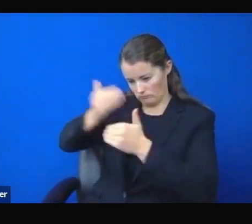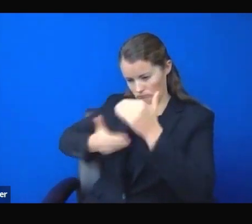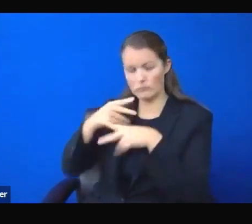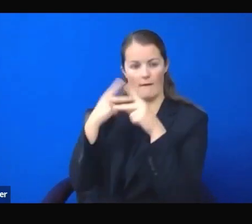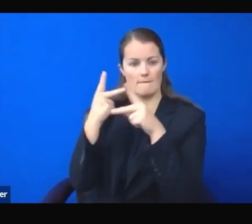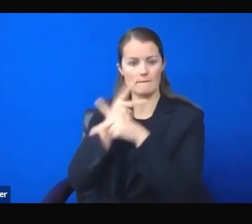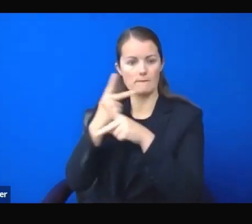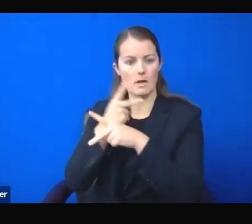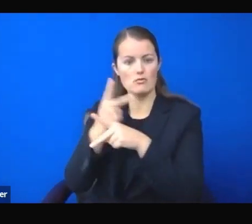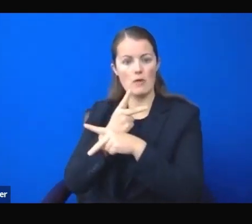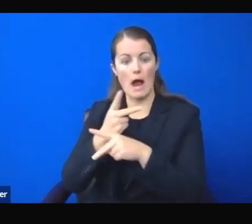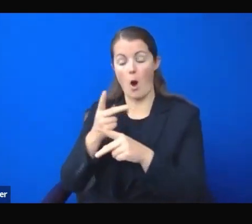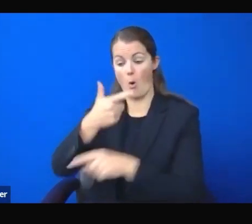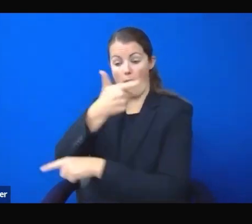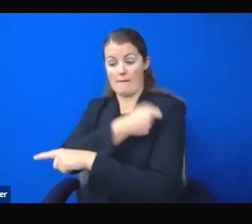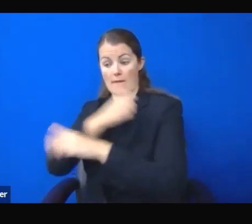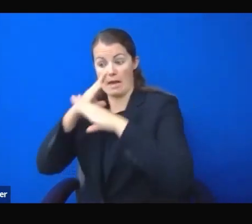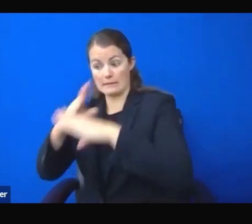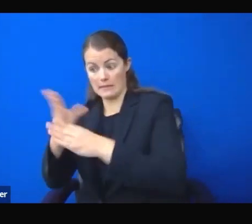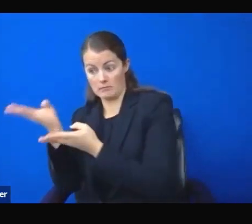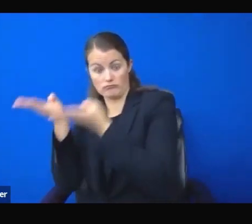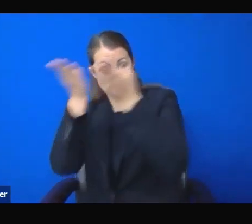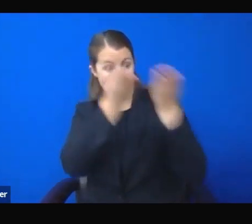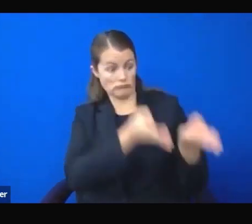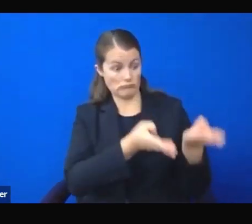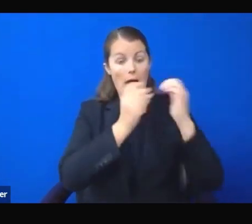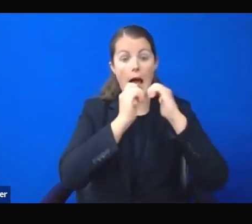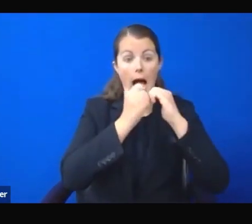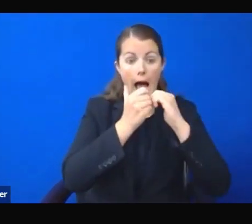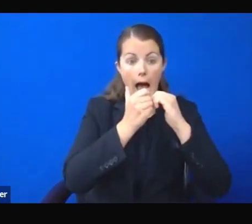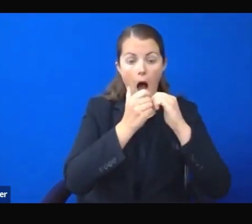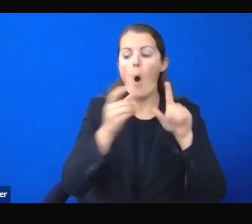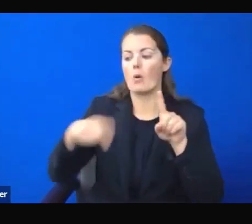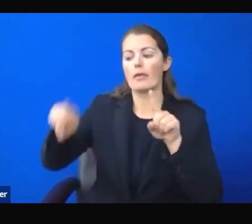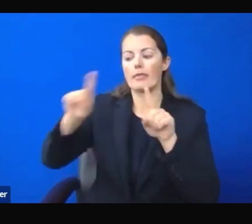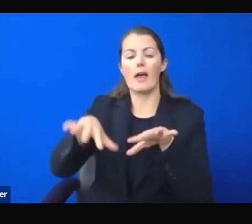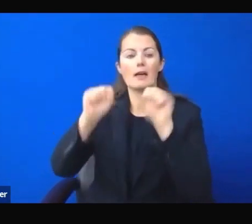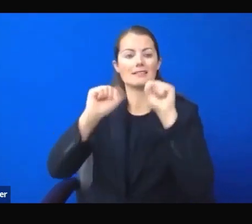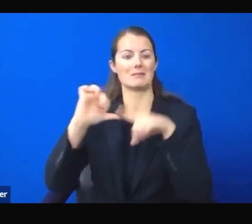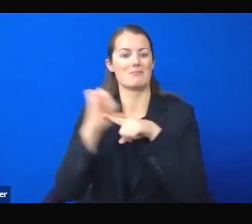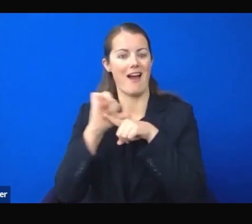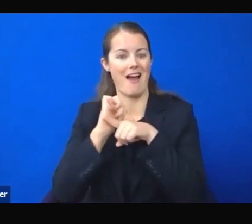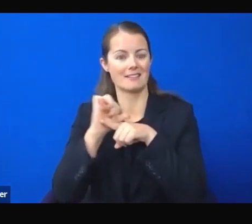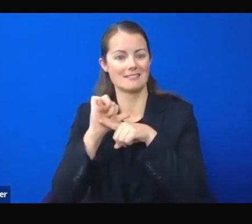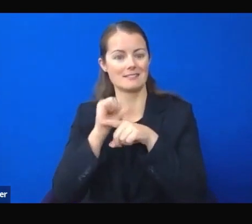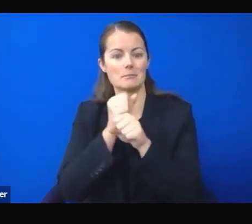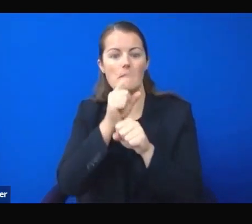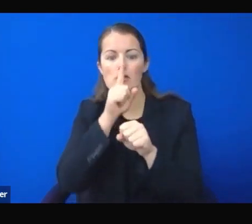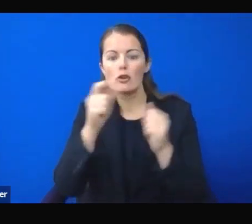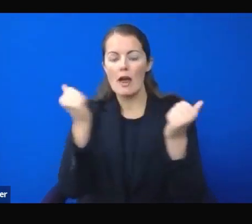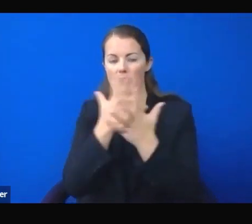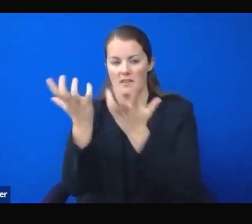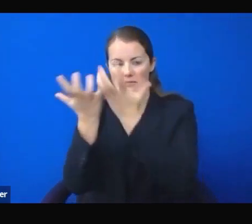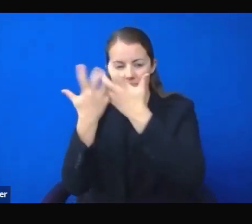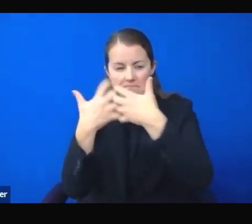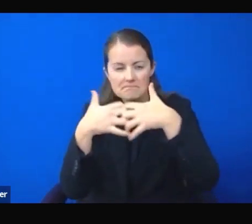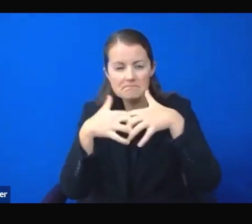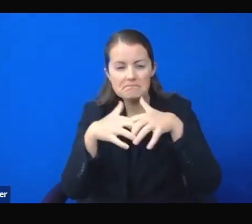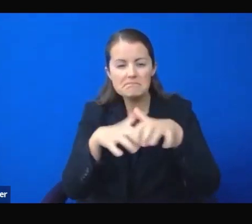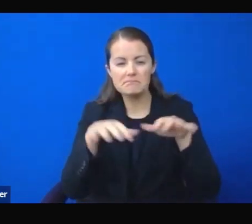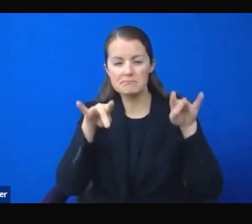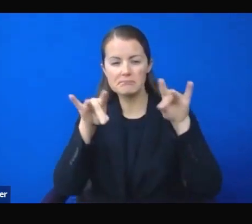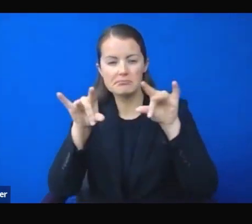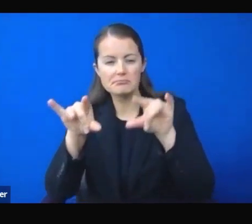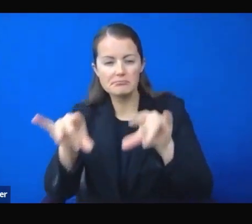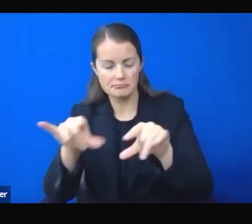vaccines across the state did a practice run to make sure everything goes smoothly. As new developments on the